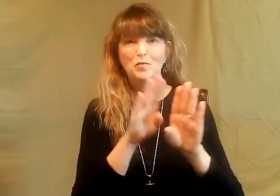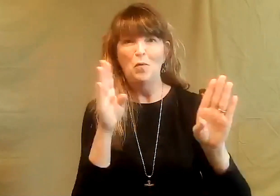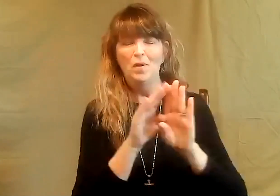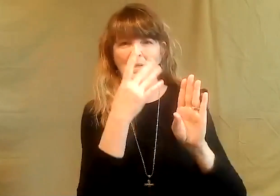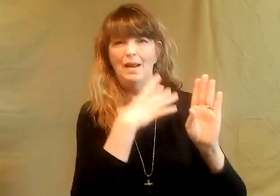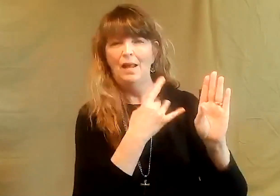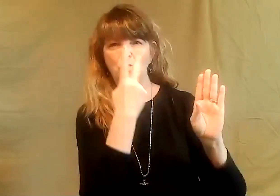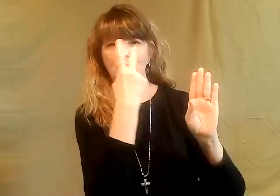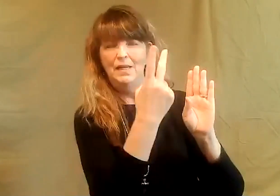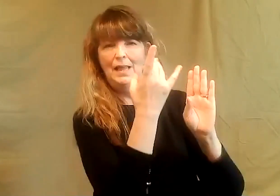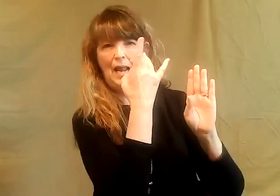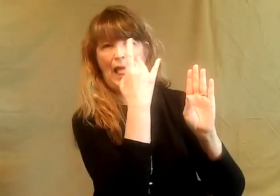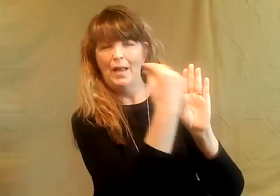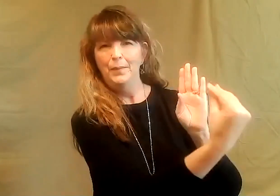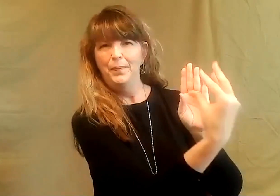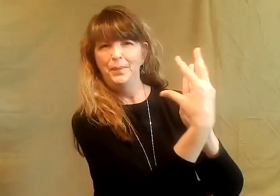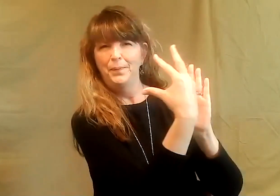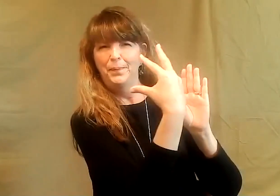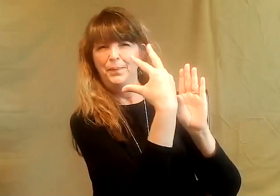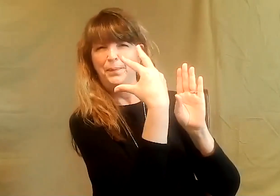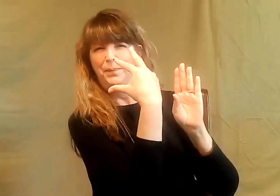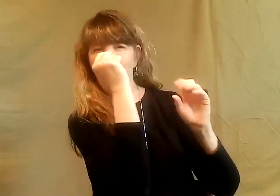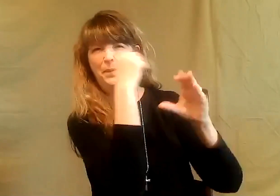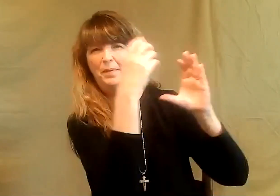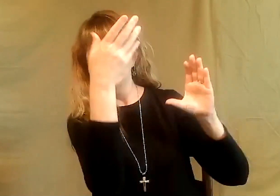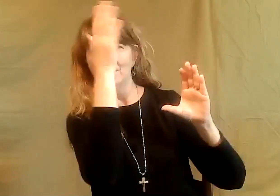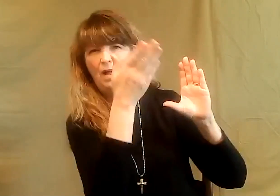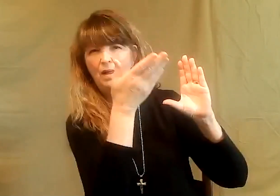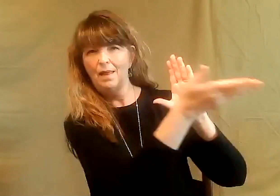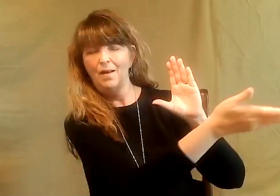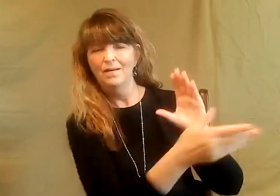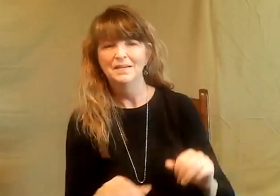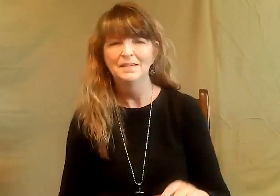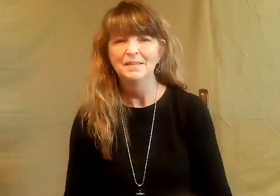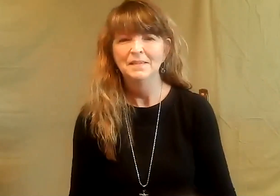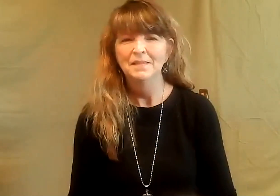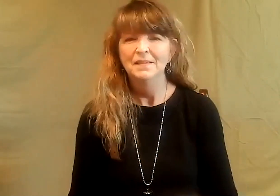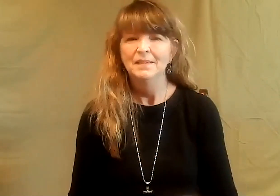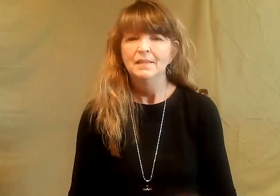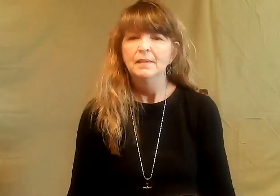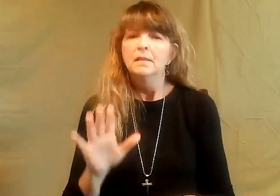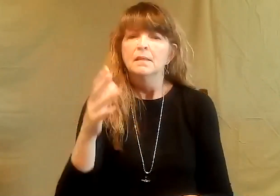thanks isn't that a beautiful door i like seeing the light coming in through the through the door that's pretty cool